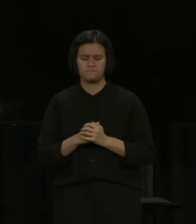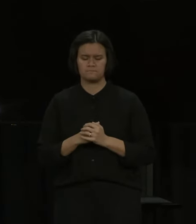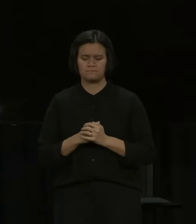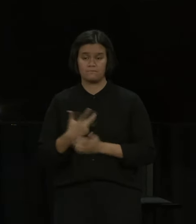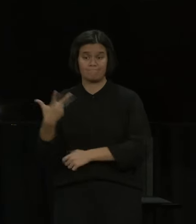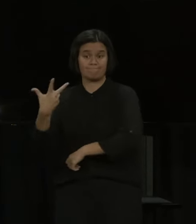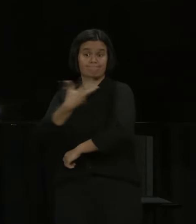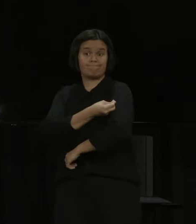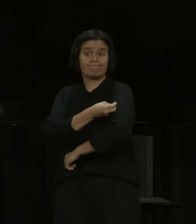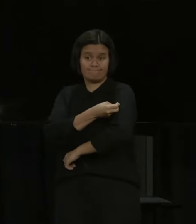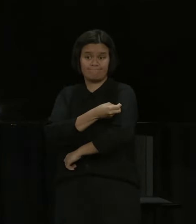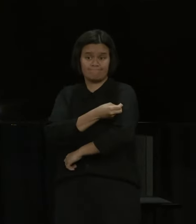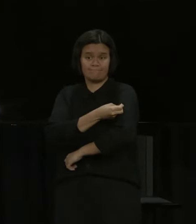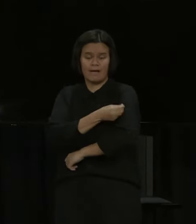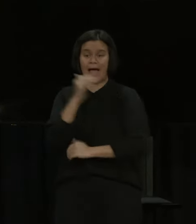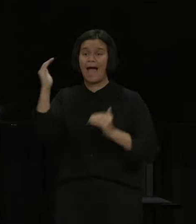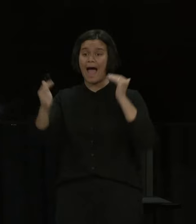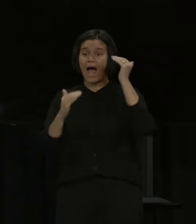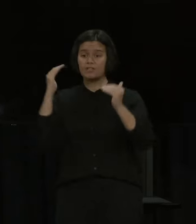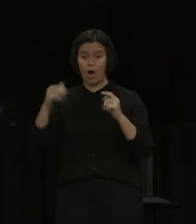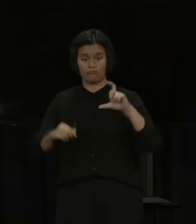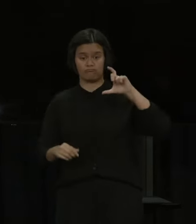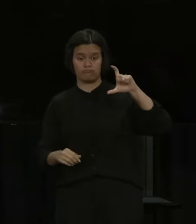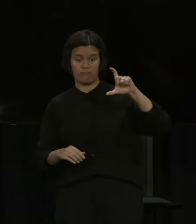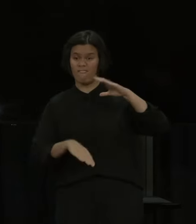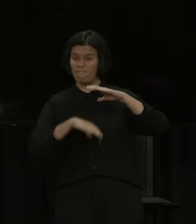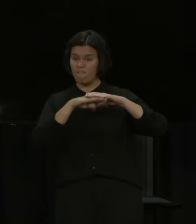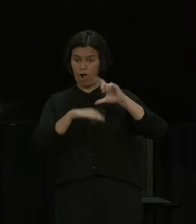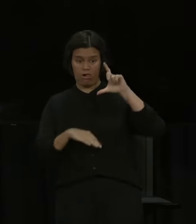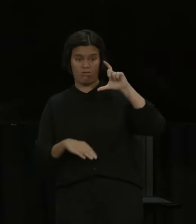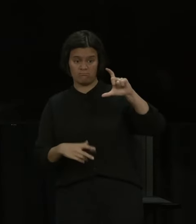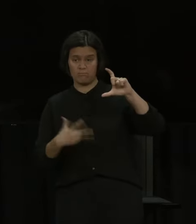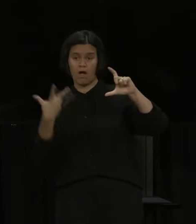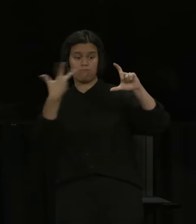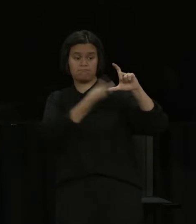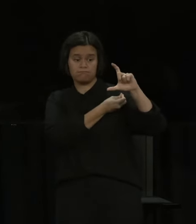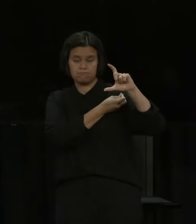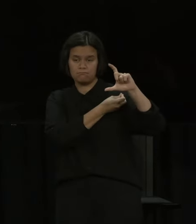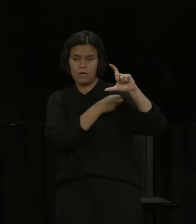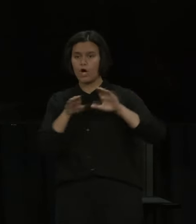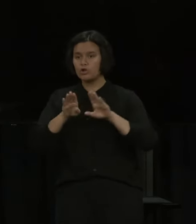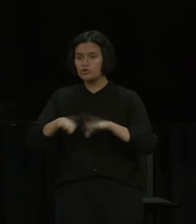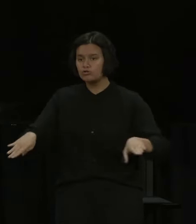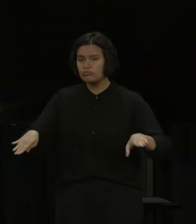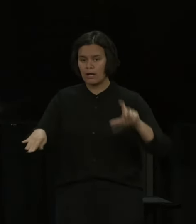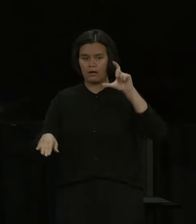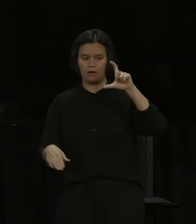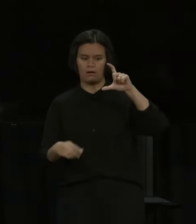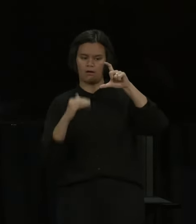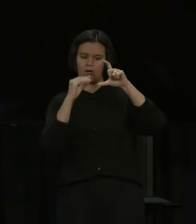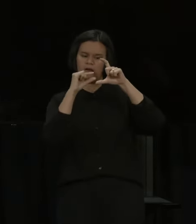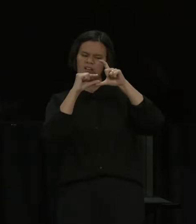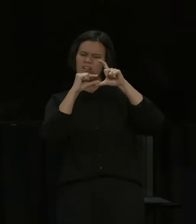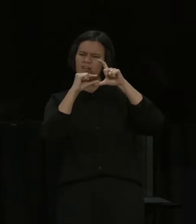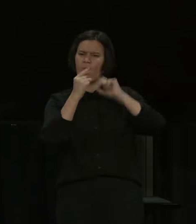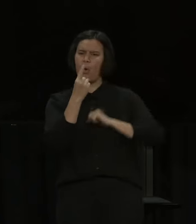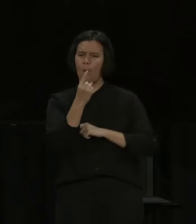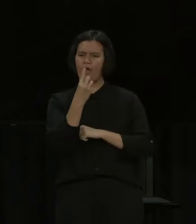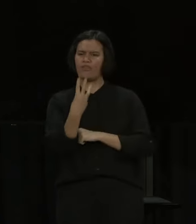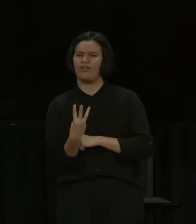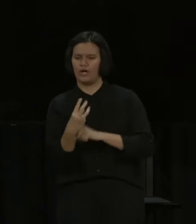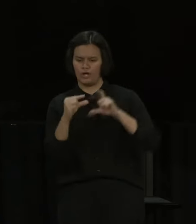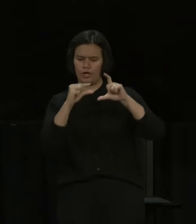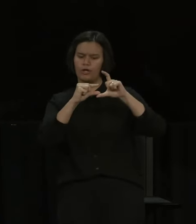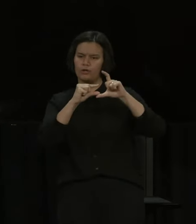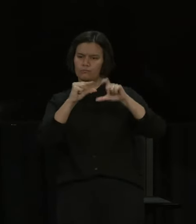of the adult dose, and it has been thoroughly tested and trialled. Buying and using this paediatric version of the Pfizer vaccine